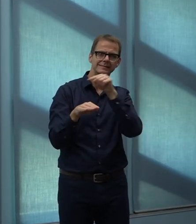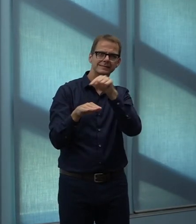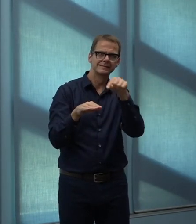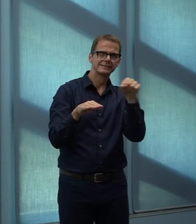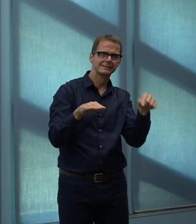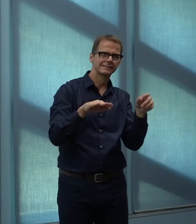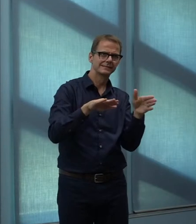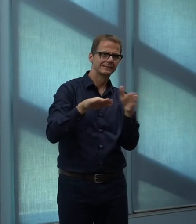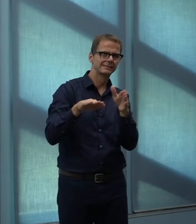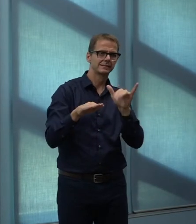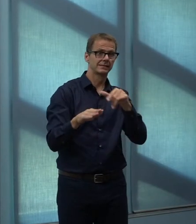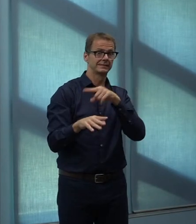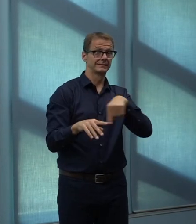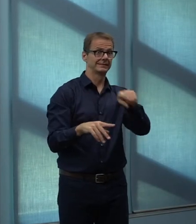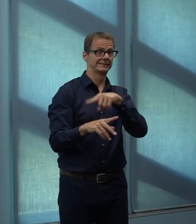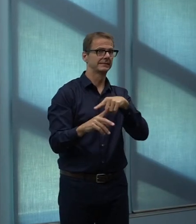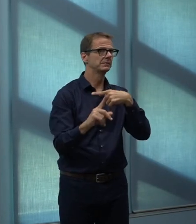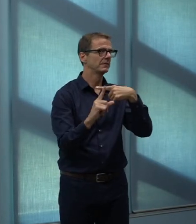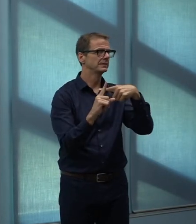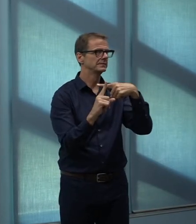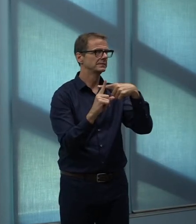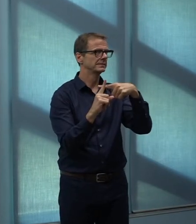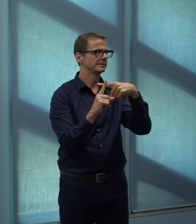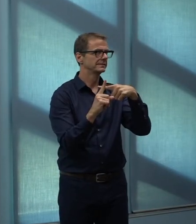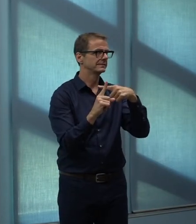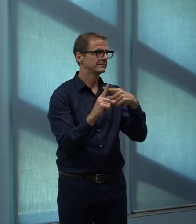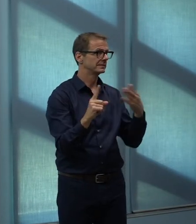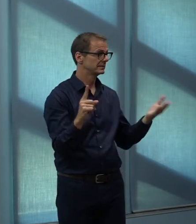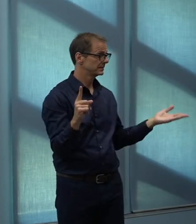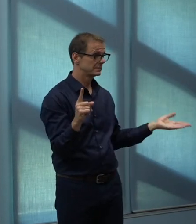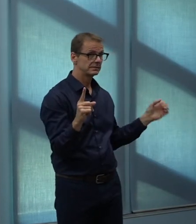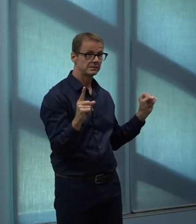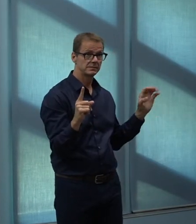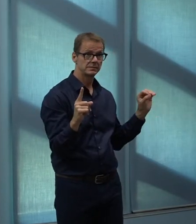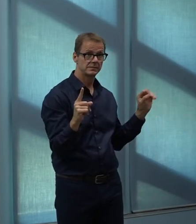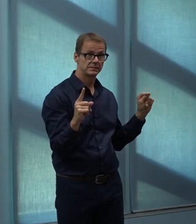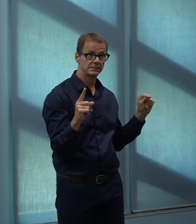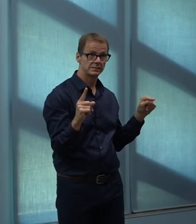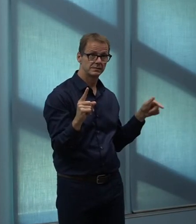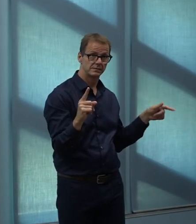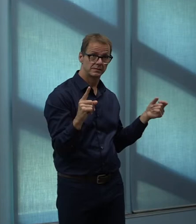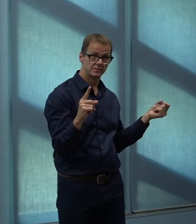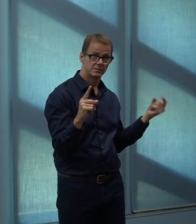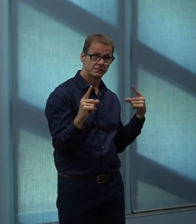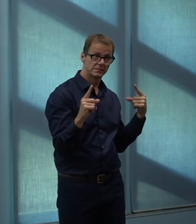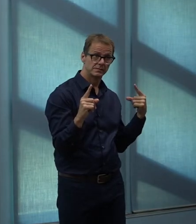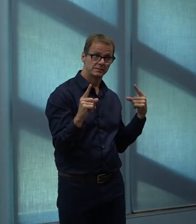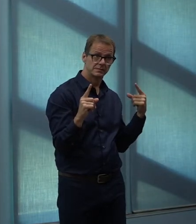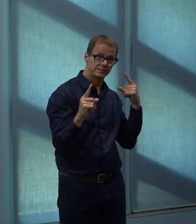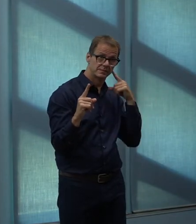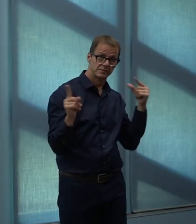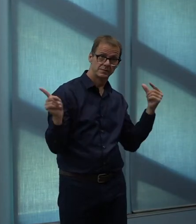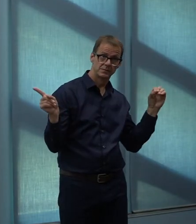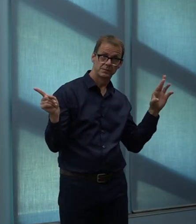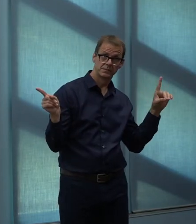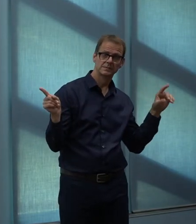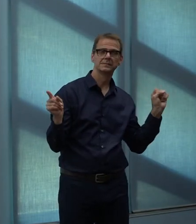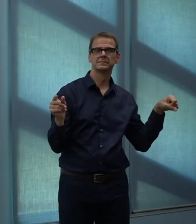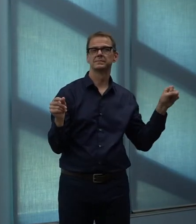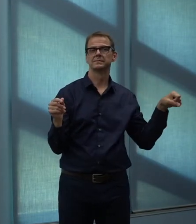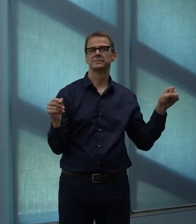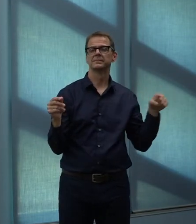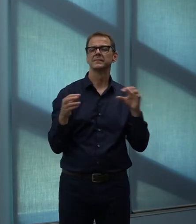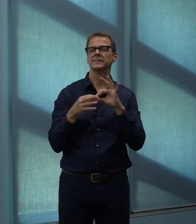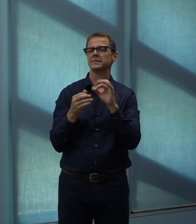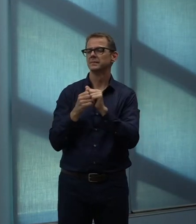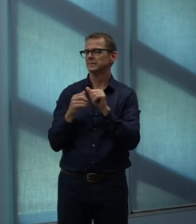Scott, go ahead with your question for the board. Thank Thank you for that. And for the grass-cutting question, isn't the